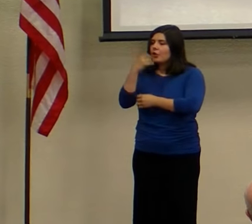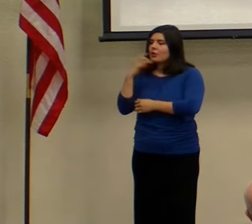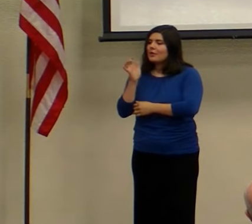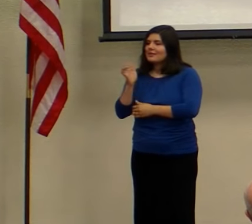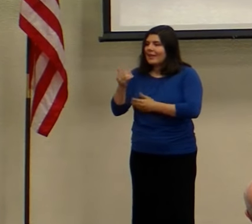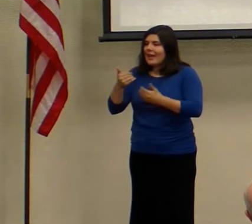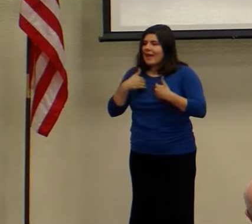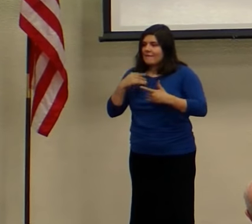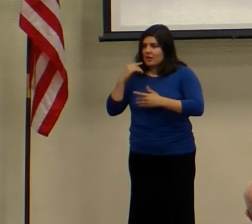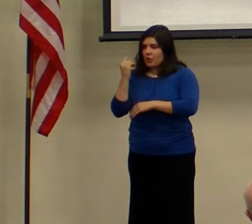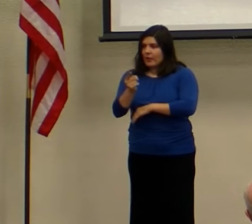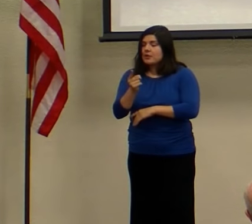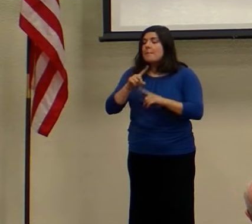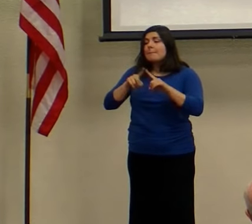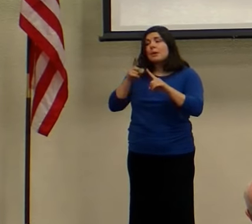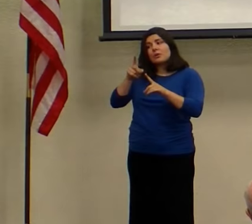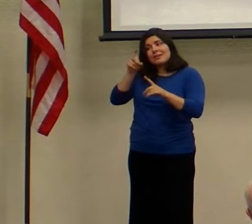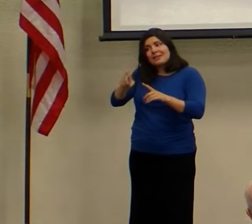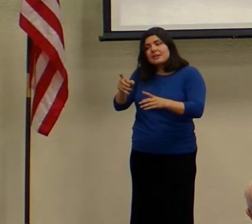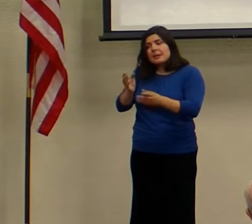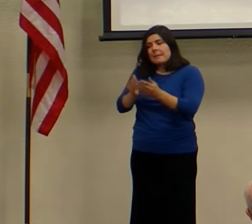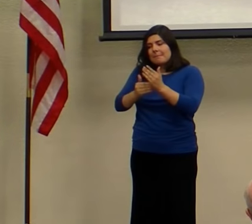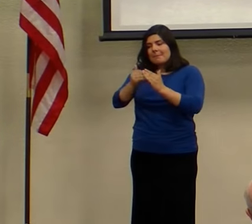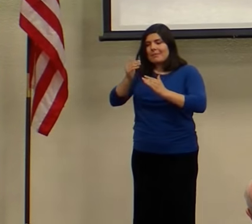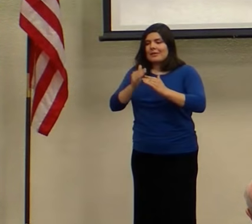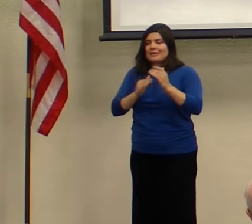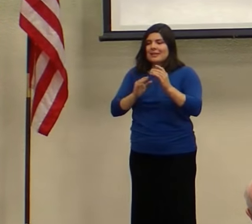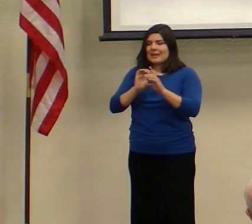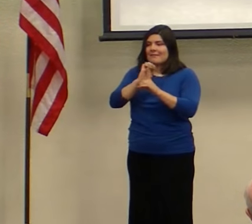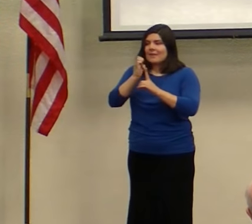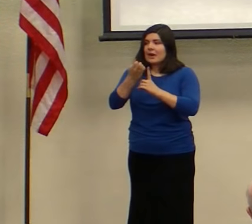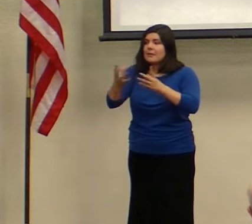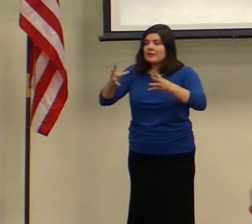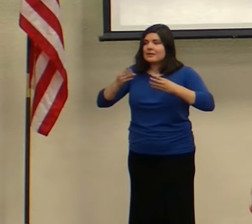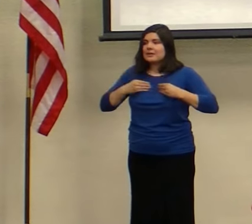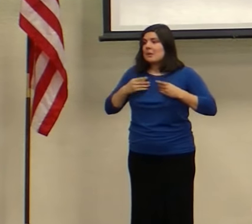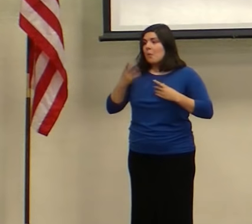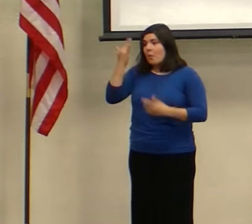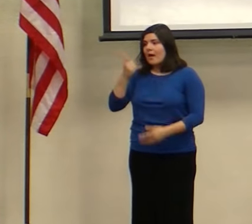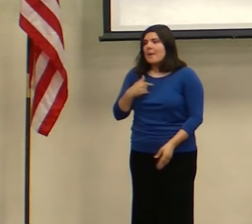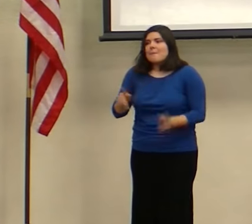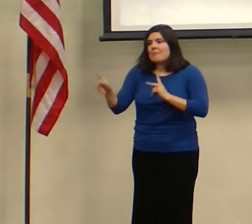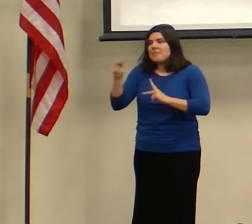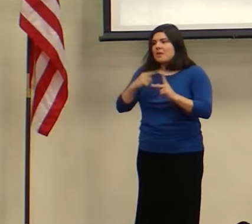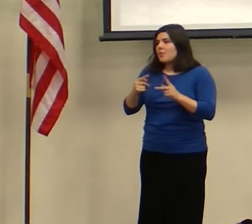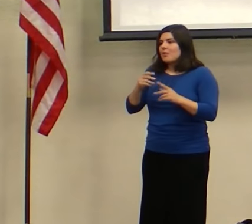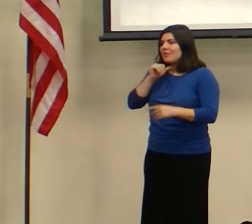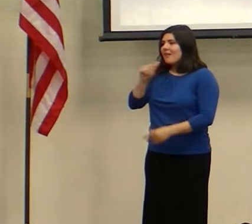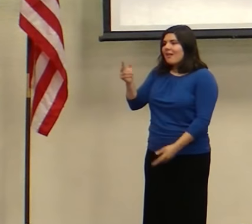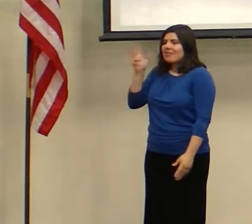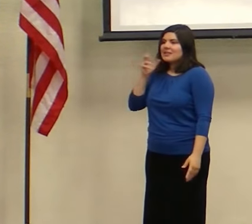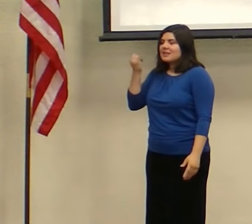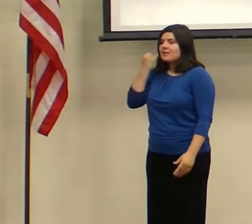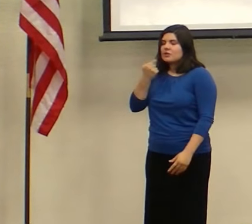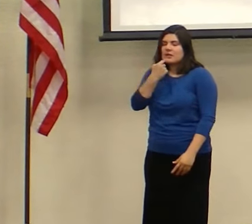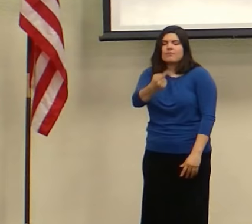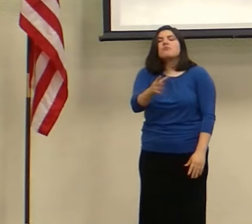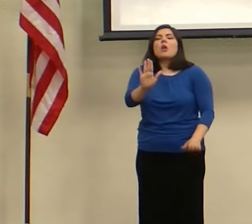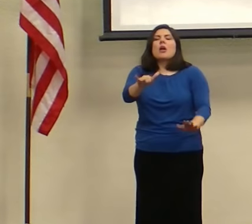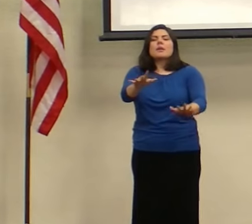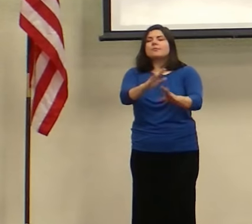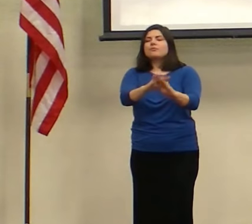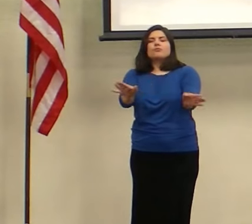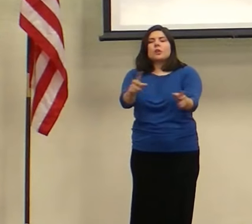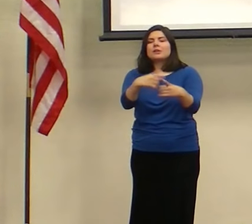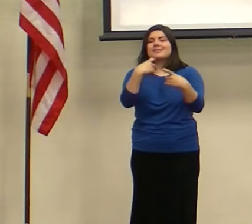but you have to build that environment of acceptance because people aren't going to listen if you just say, oh, don't sin anymore. If they don't know Christ,